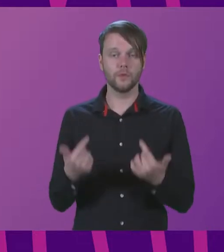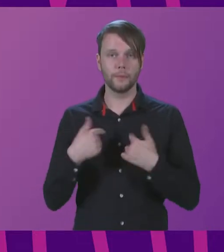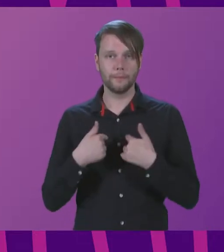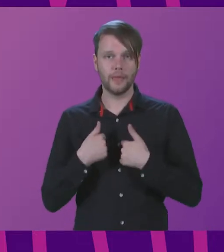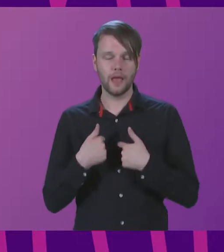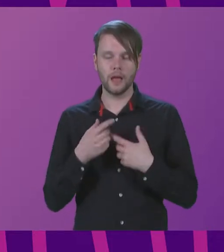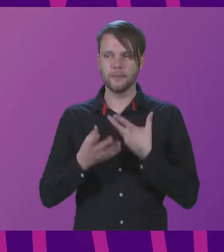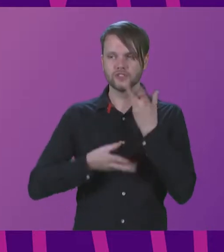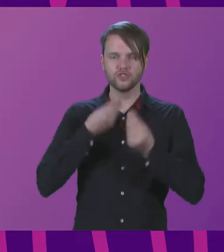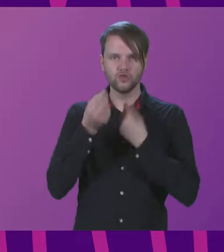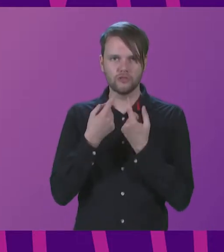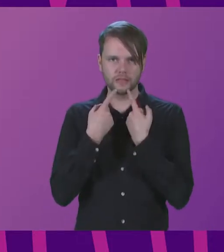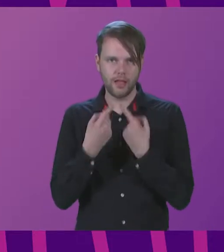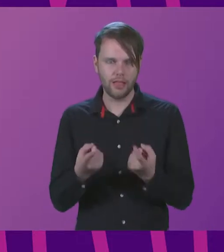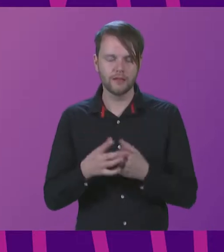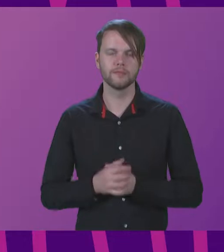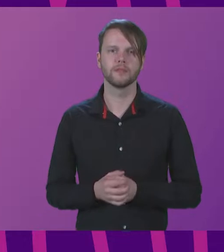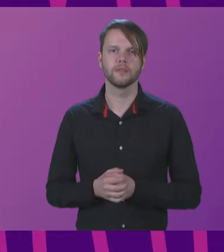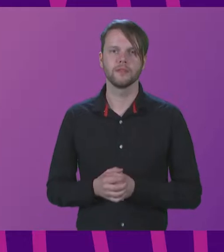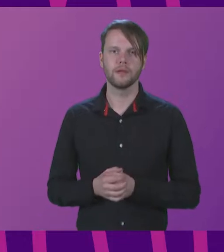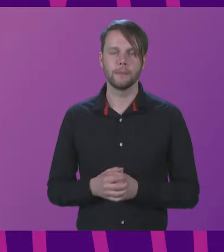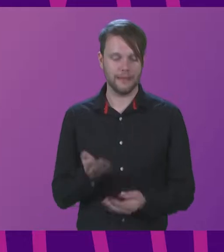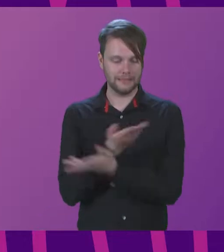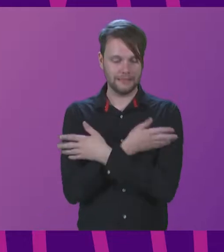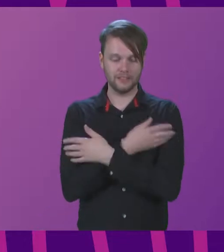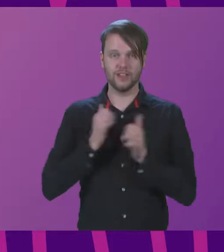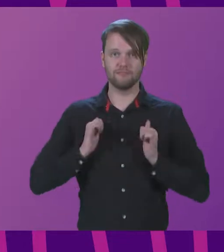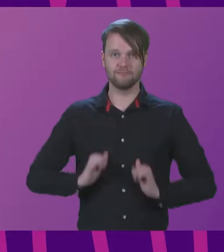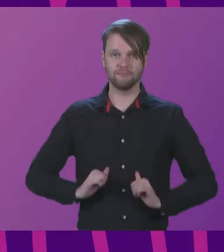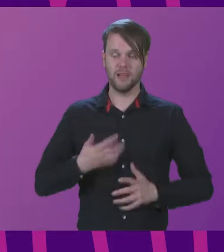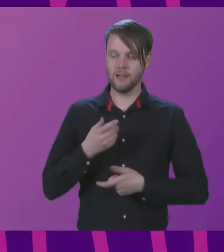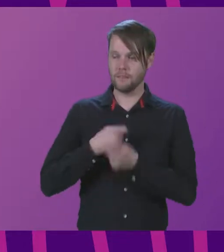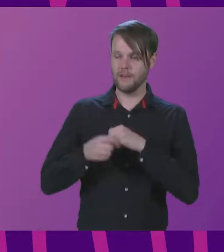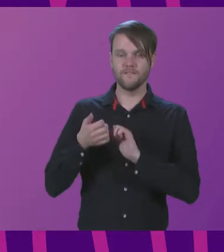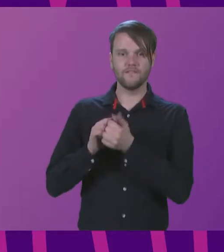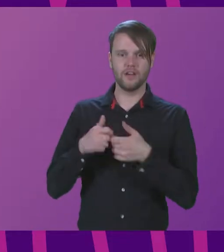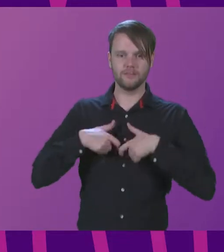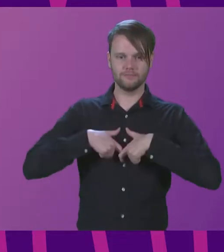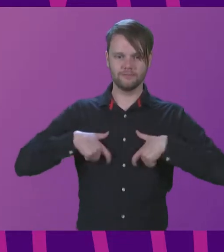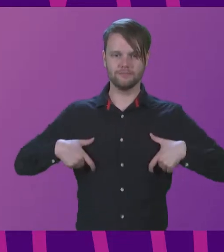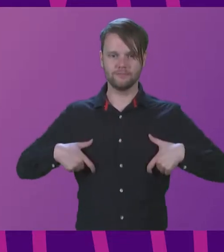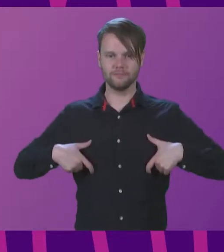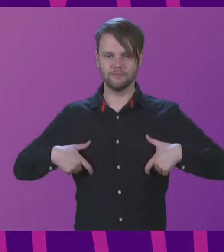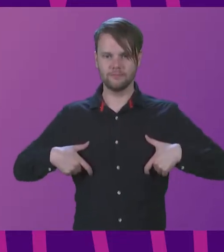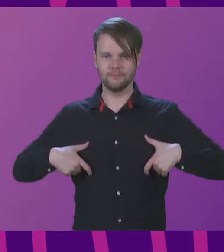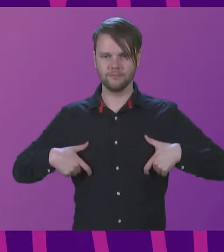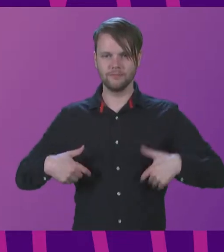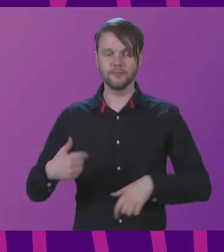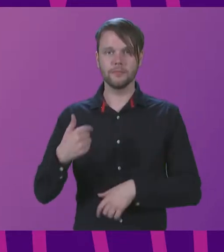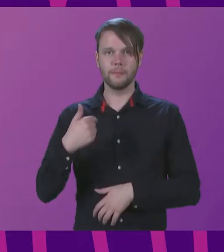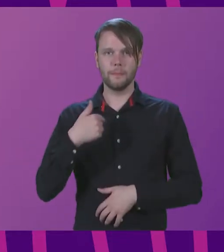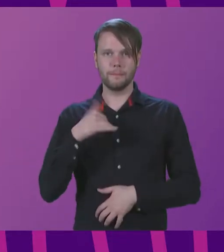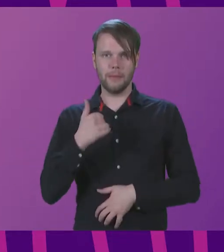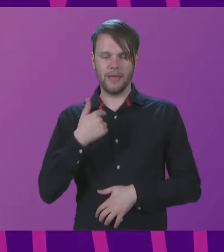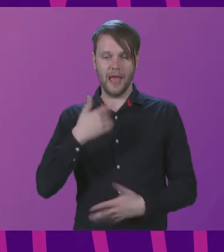a storyteller, and I'm wearing a T-shirt that was made by a friend that says, I probably don't